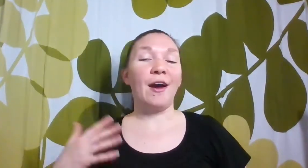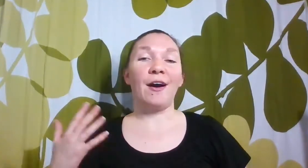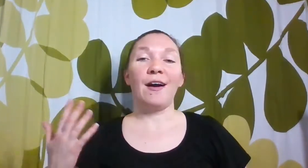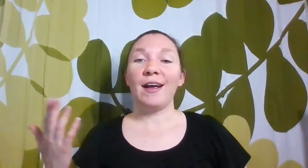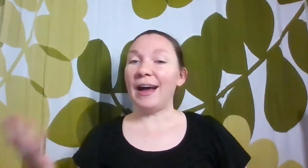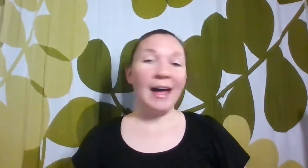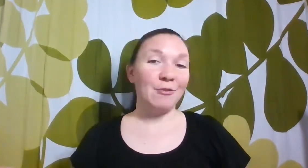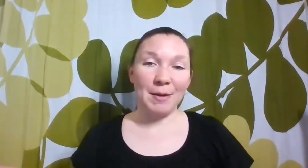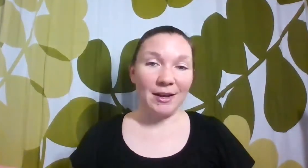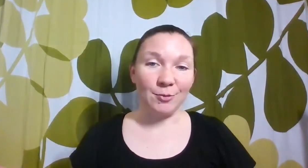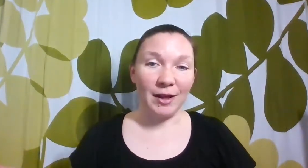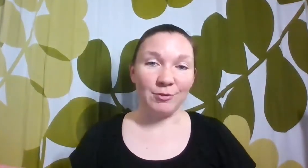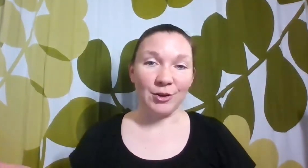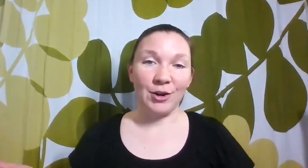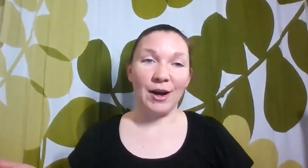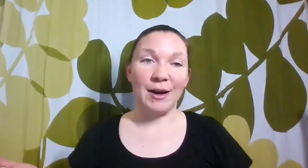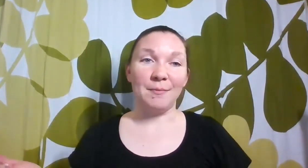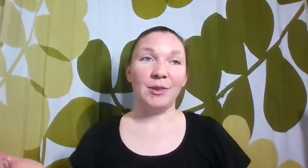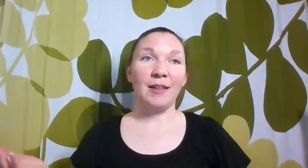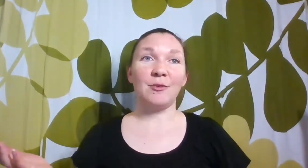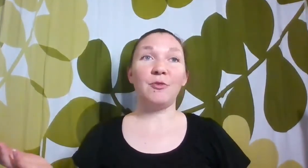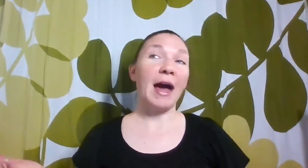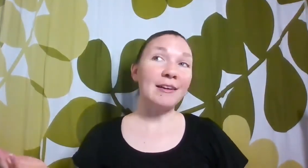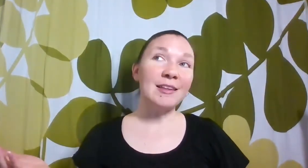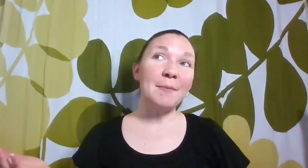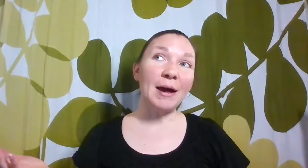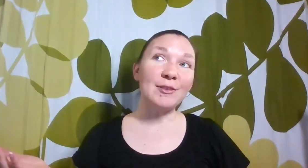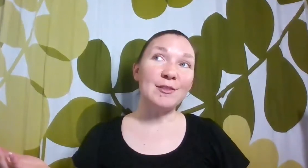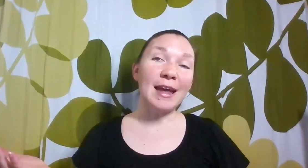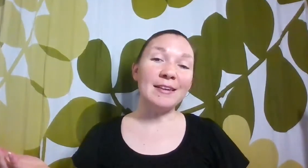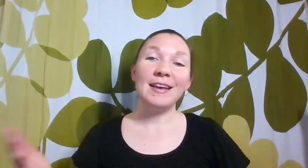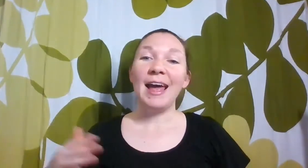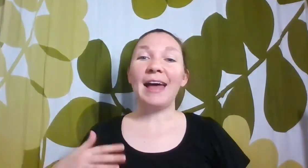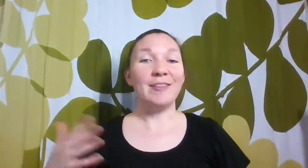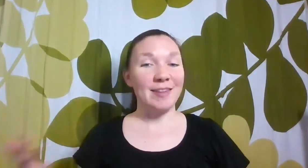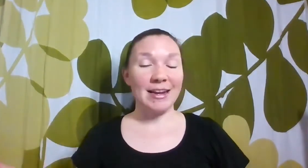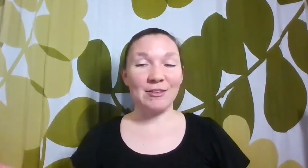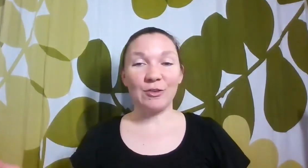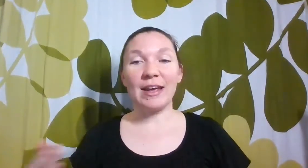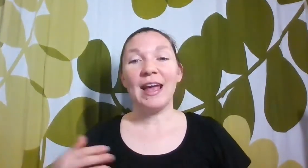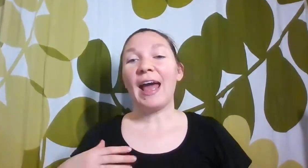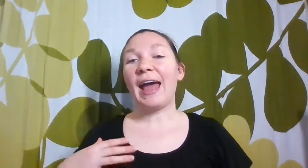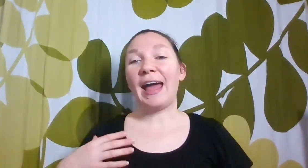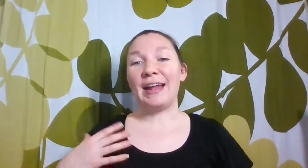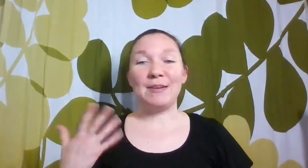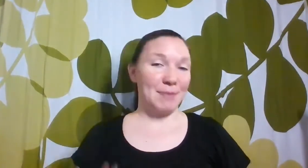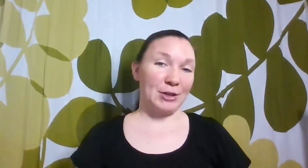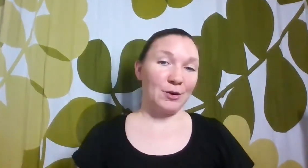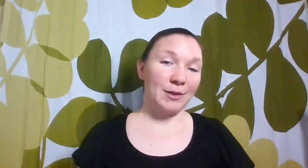everybody else will have learned lots of facts about the state and the state history and my learner will